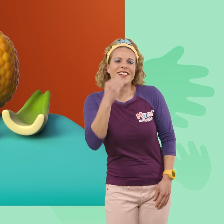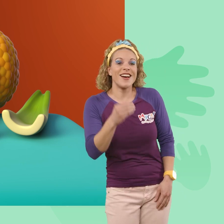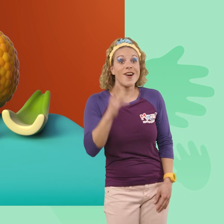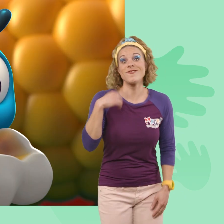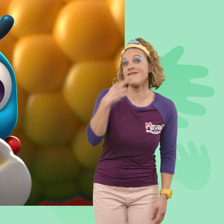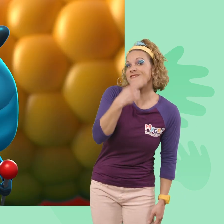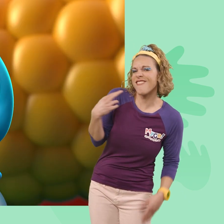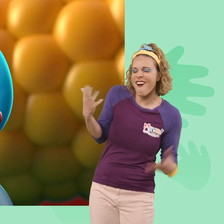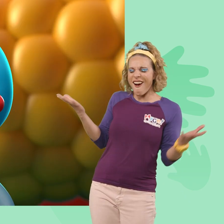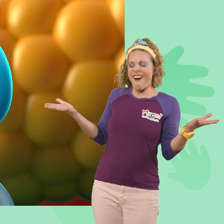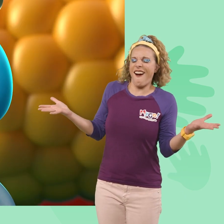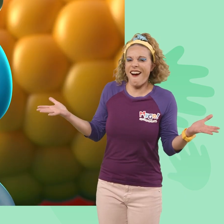restaurant!